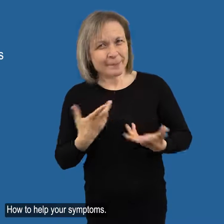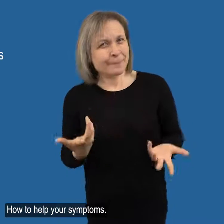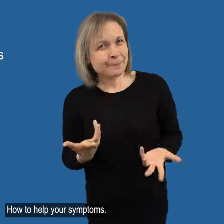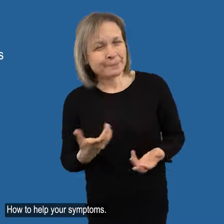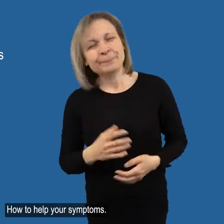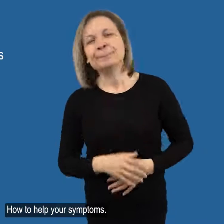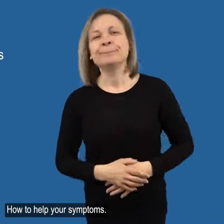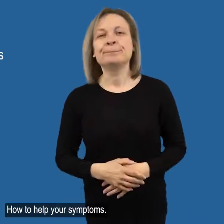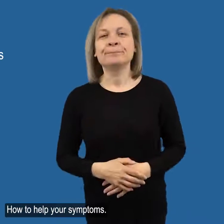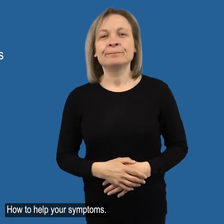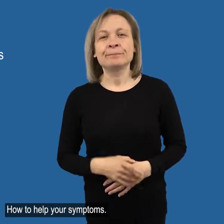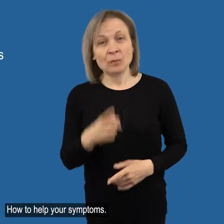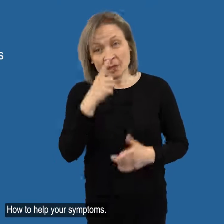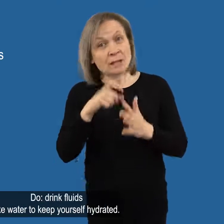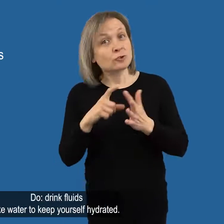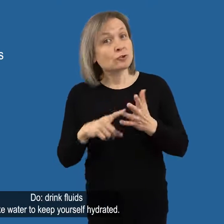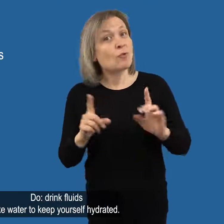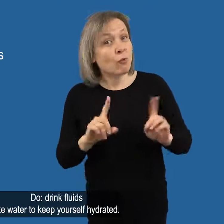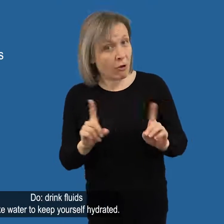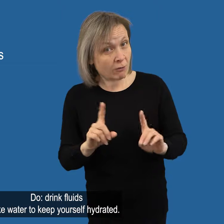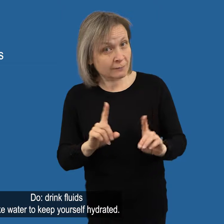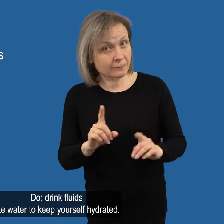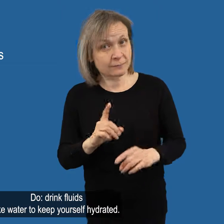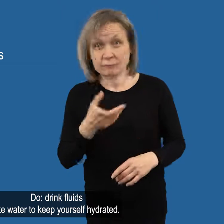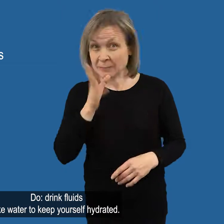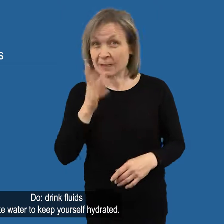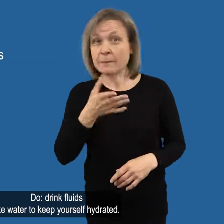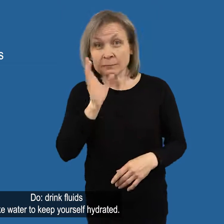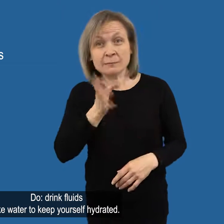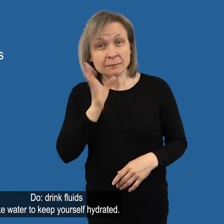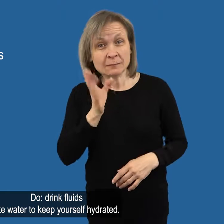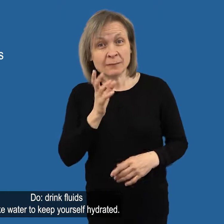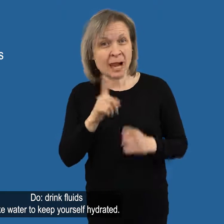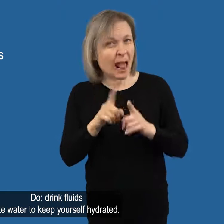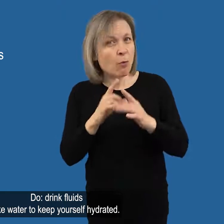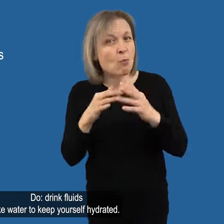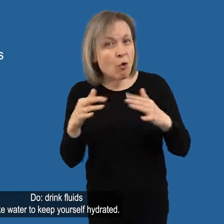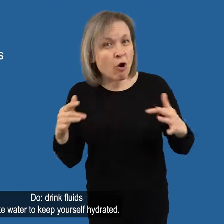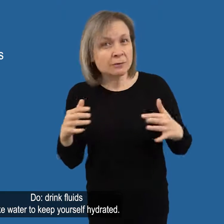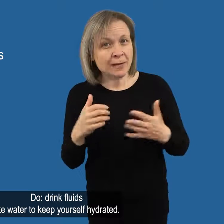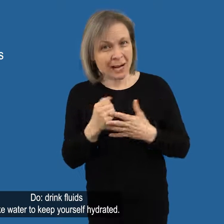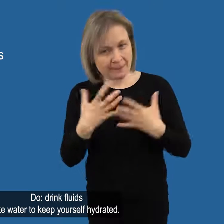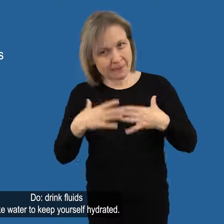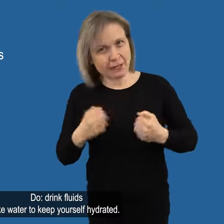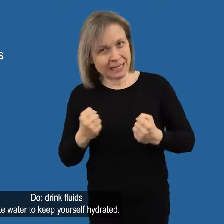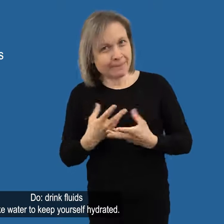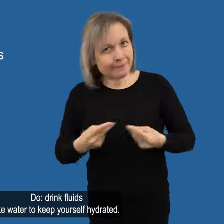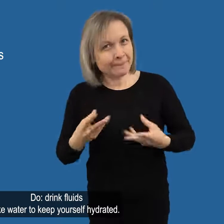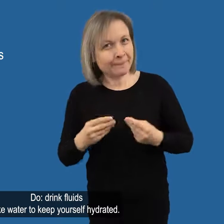How to help your symptoms Do Drink fluids like water to keep yourself hydrated